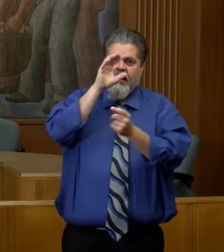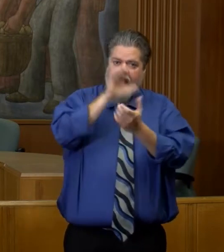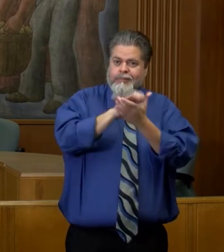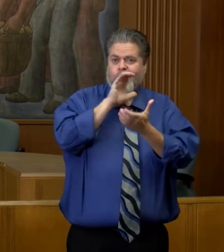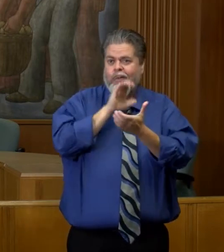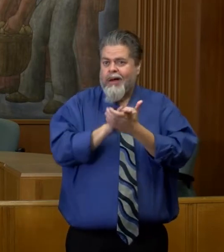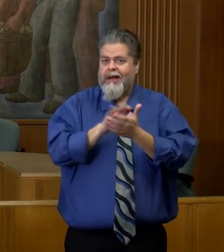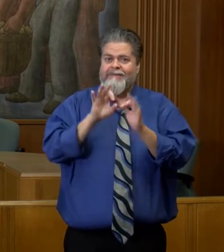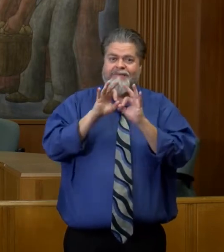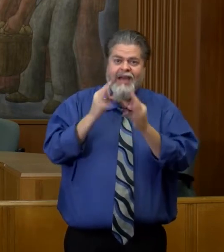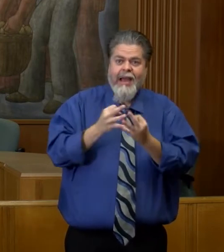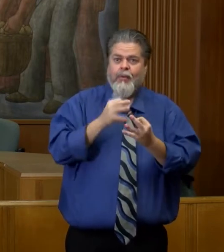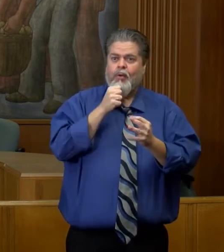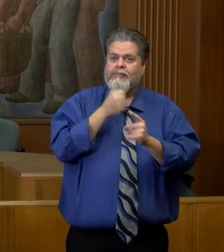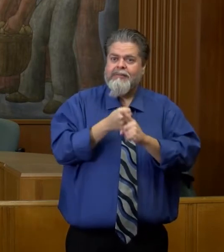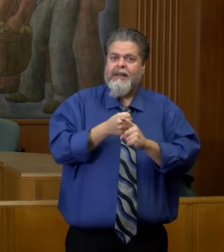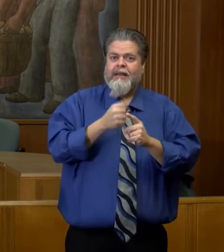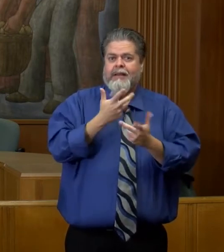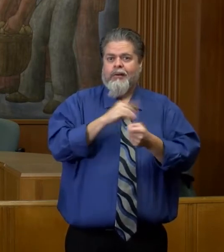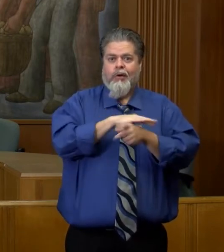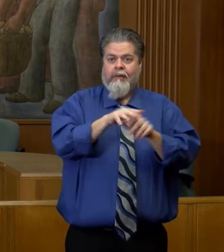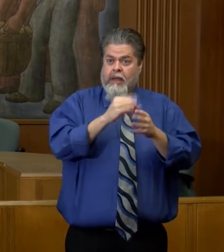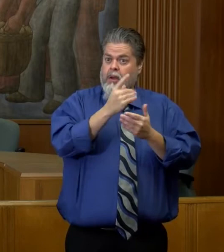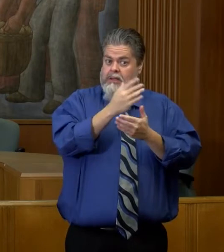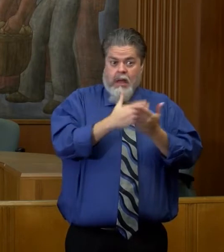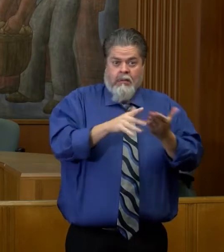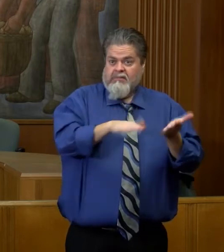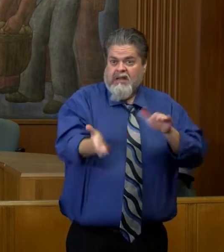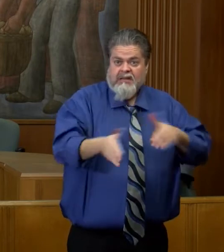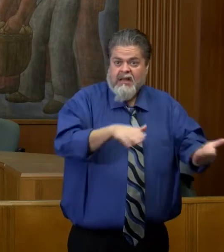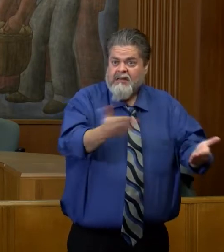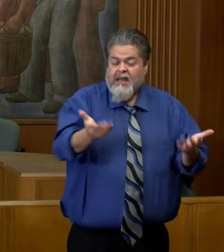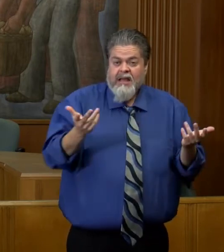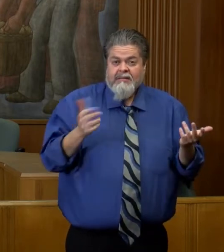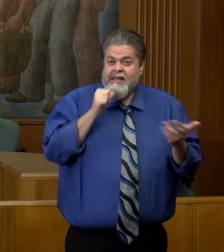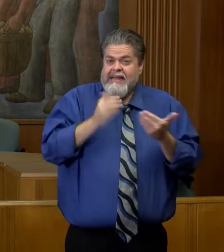teams that come down with it and one of them makes it and the other one doesn't.